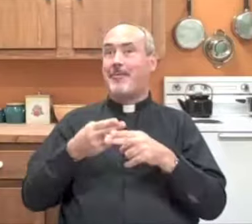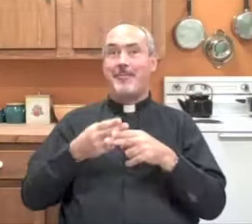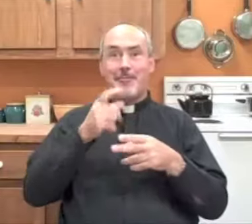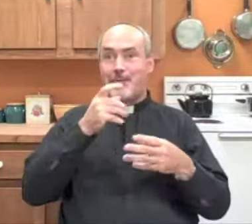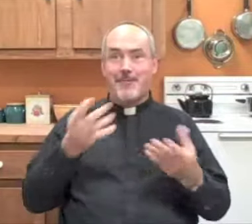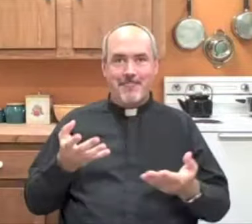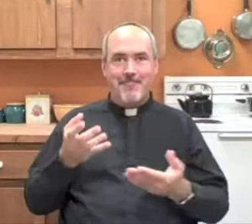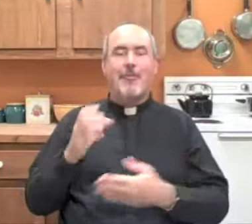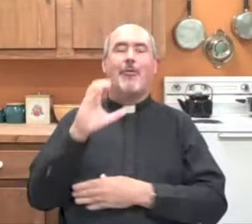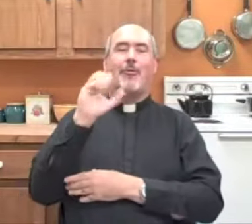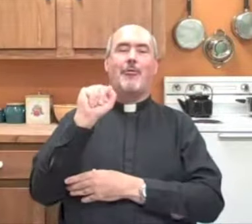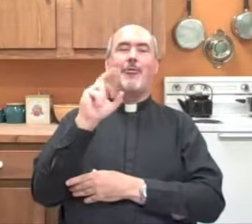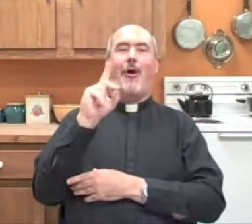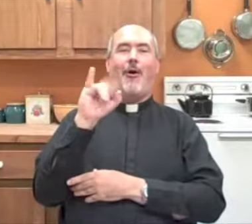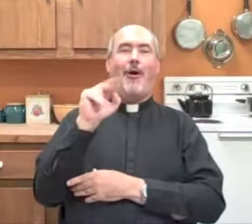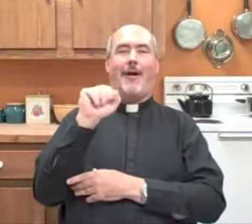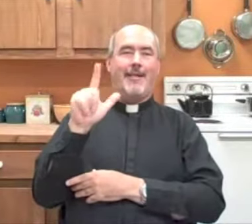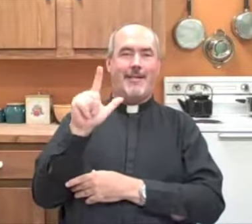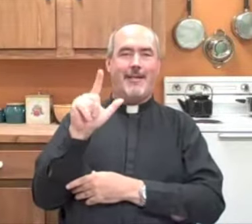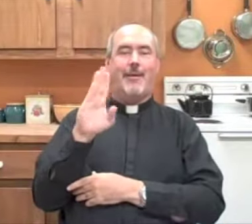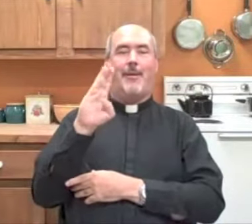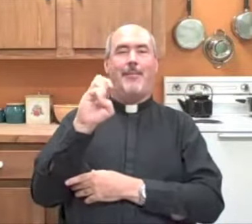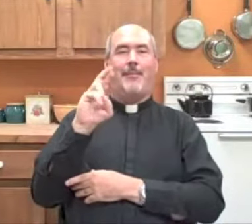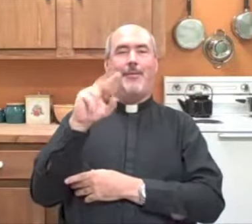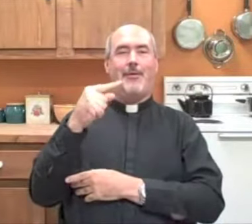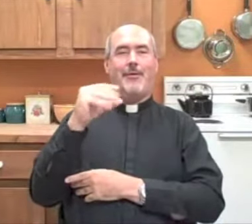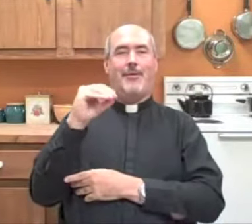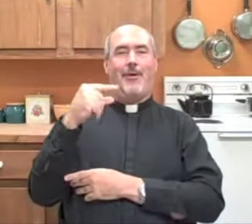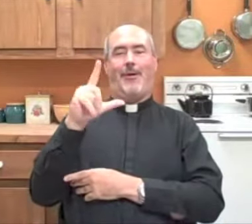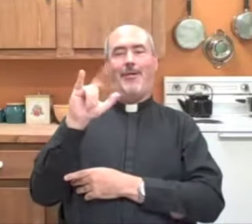The new Pope was Cardinal Bergoglio.